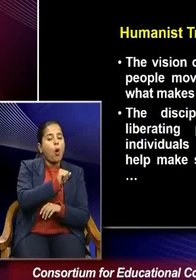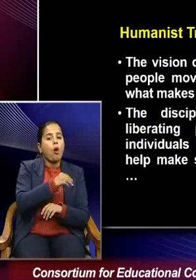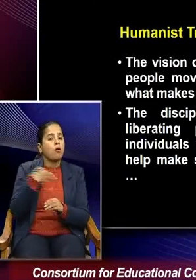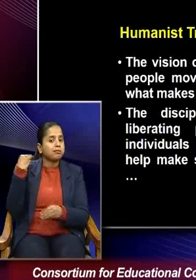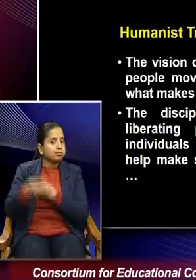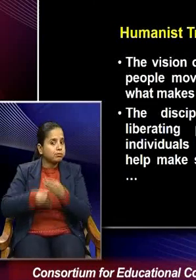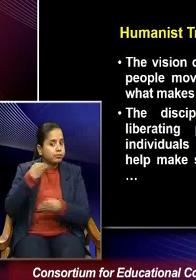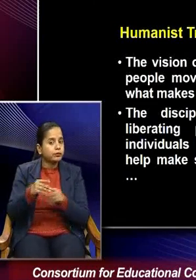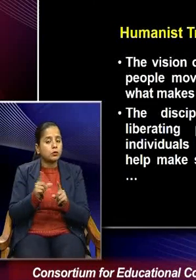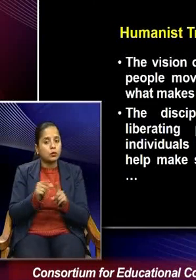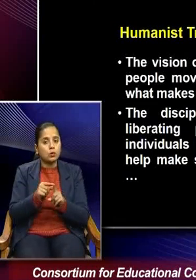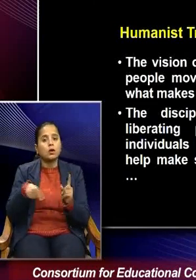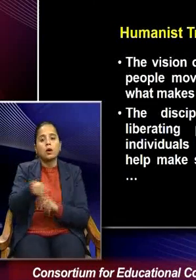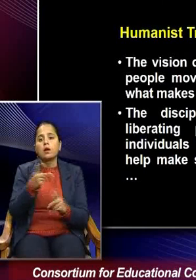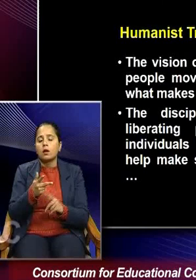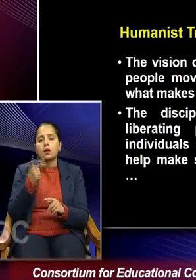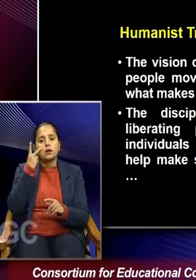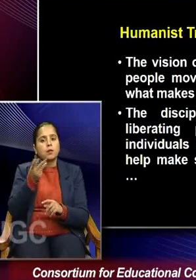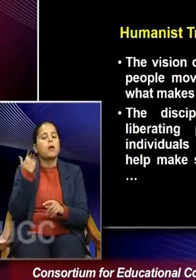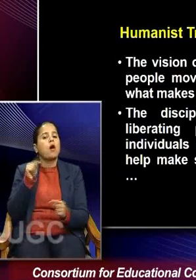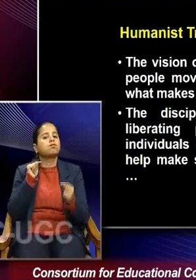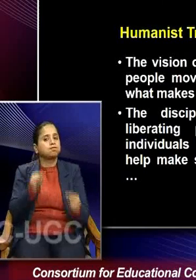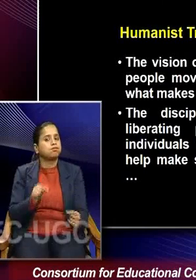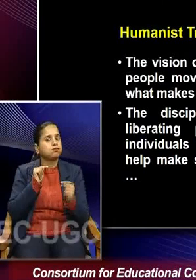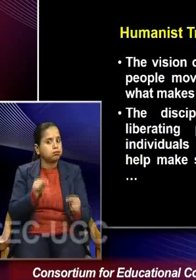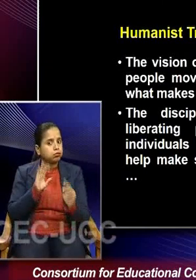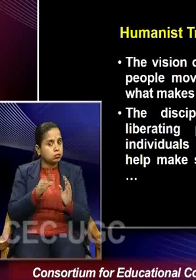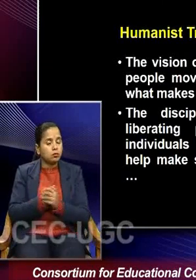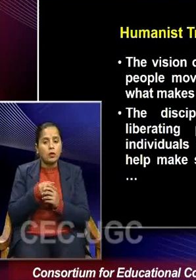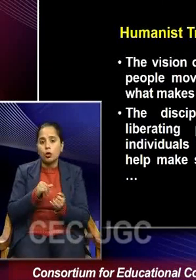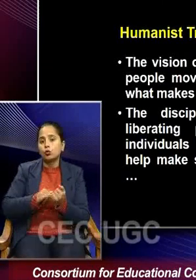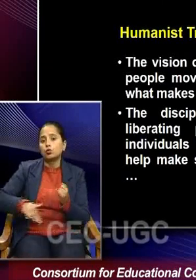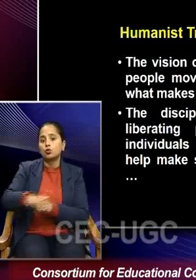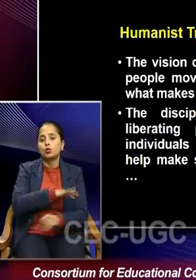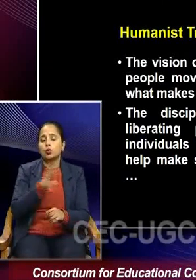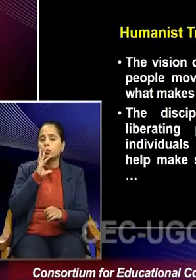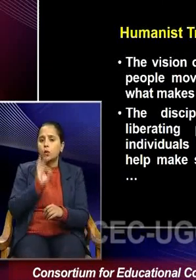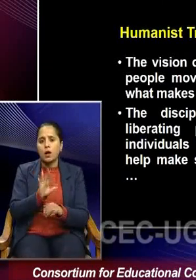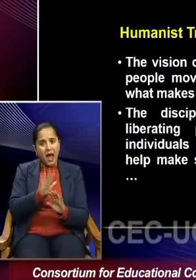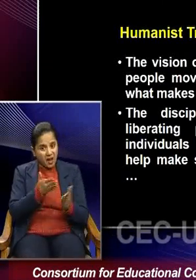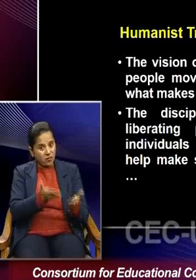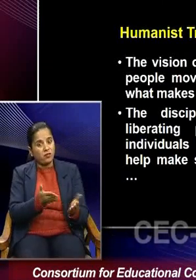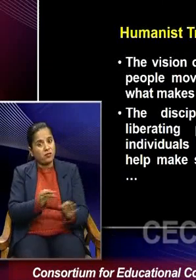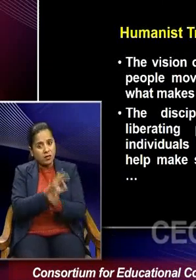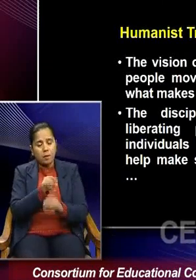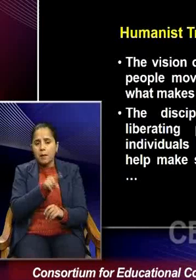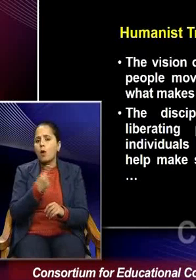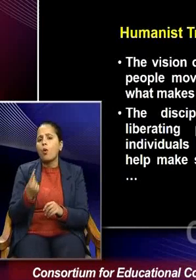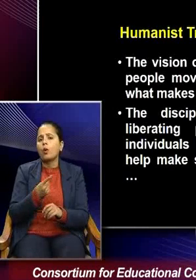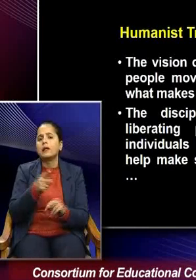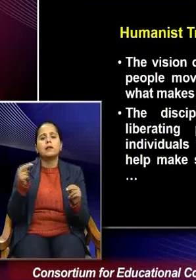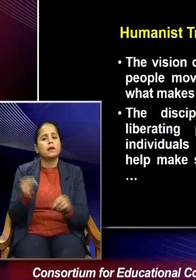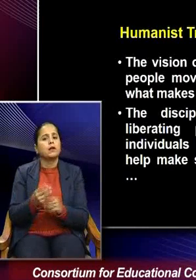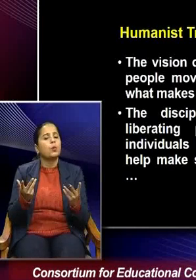where it was being argued that social reality is out there. You just need to